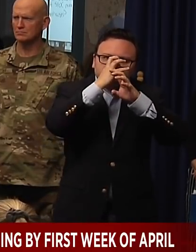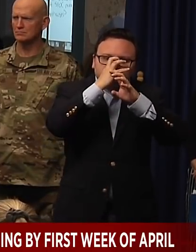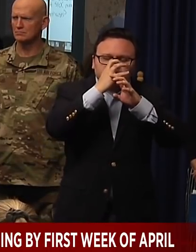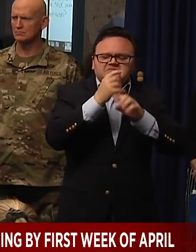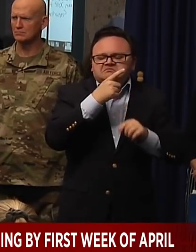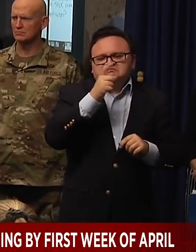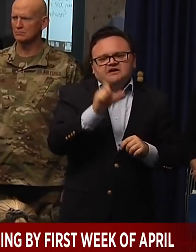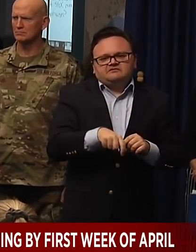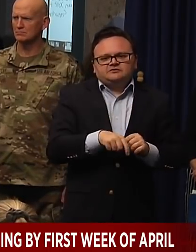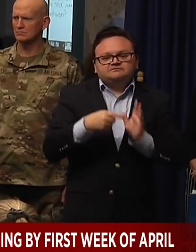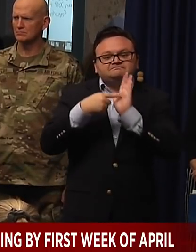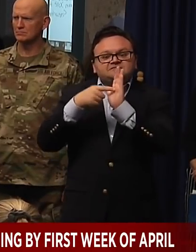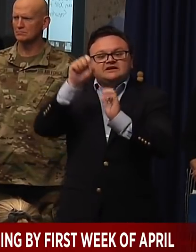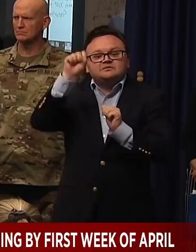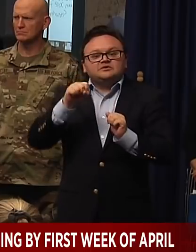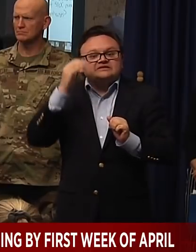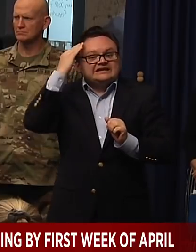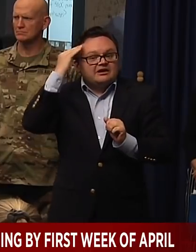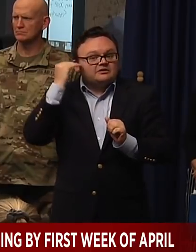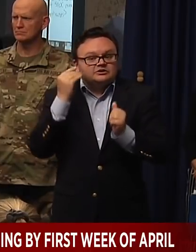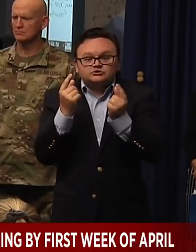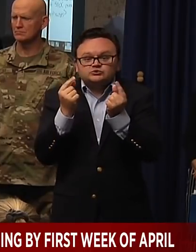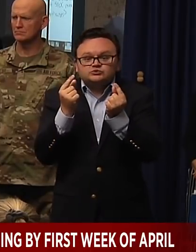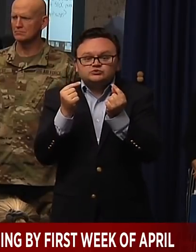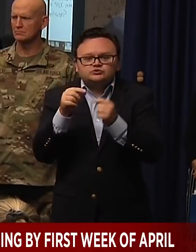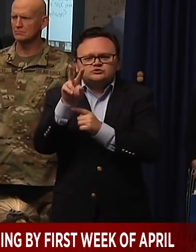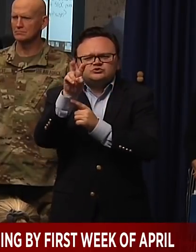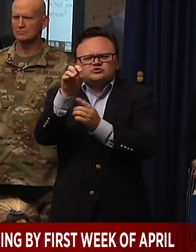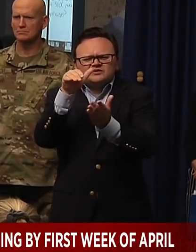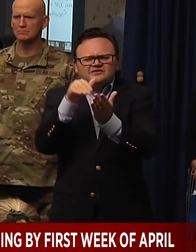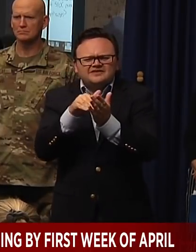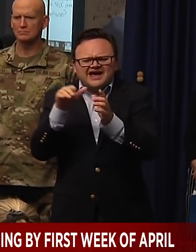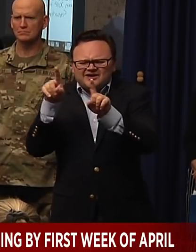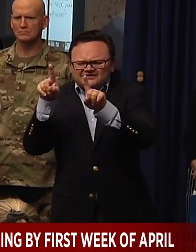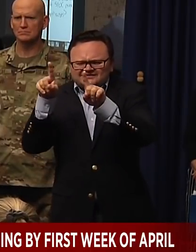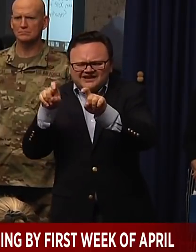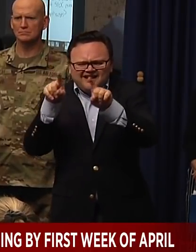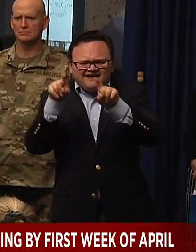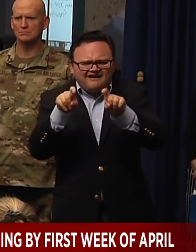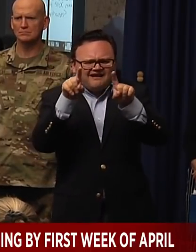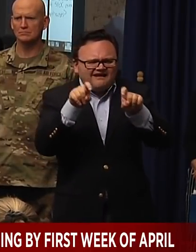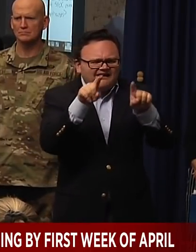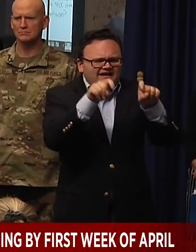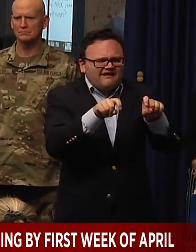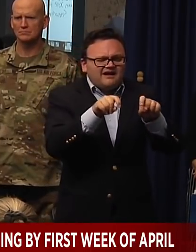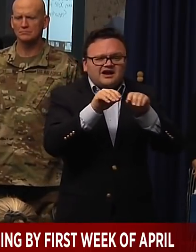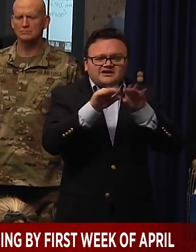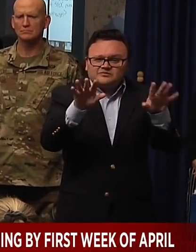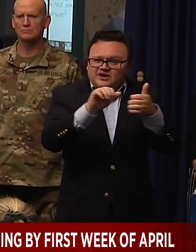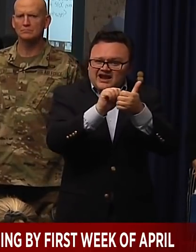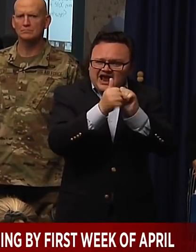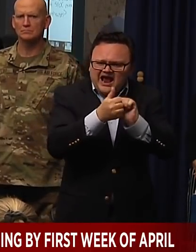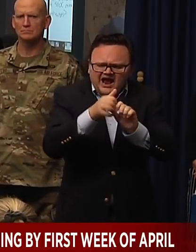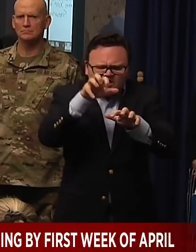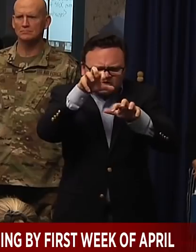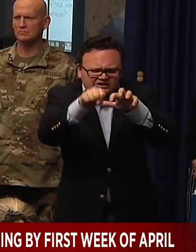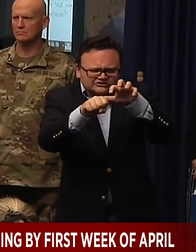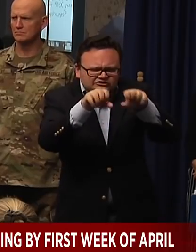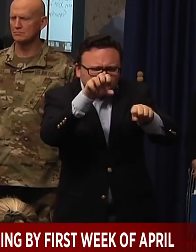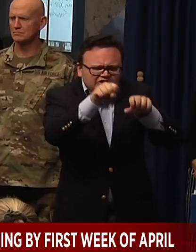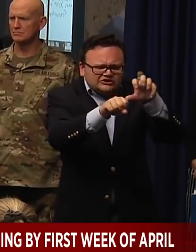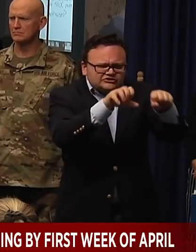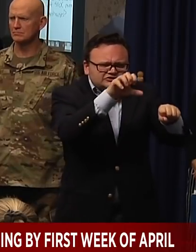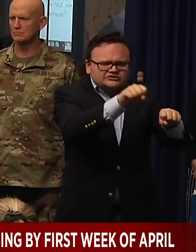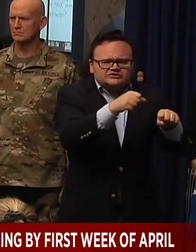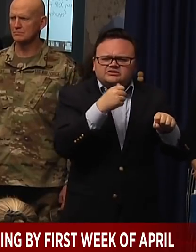because they did over 200,000 tests. They understood where the virus had gone, and they were able to contain it amongst a pretty